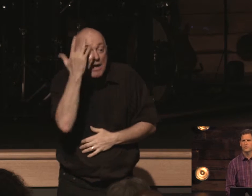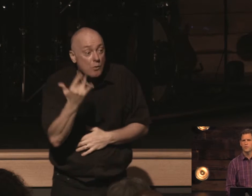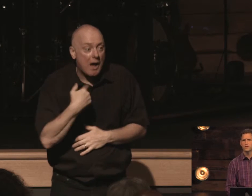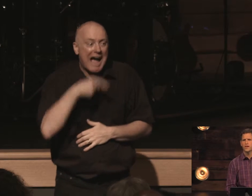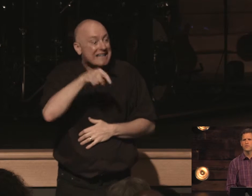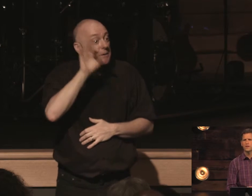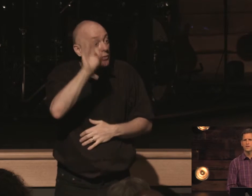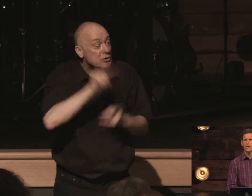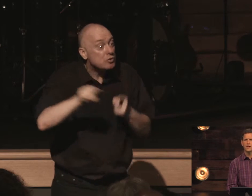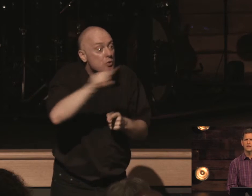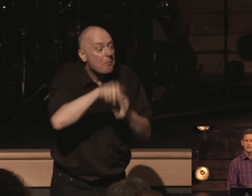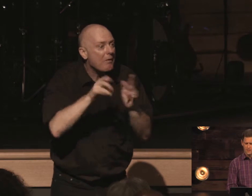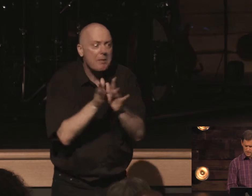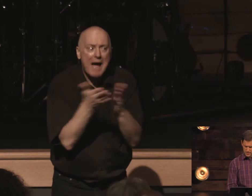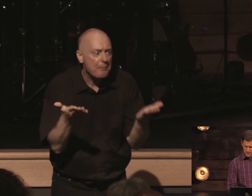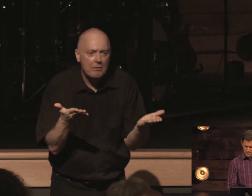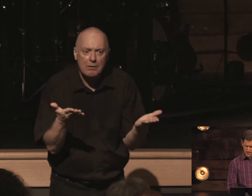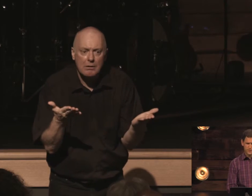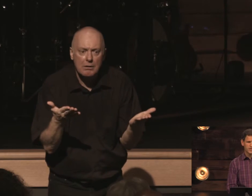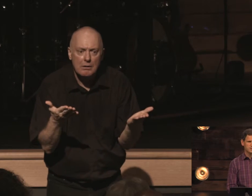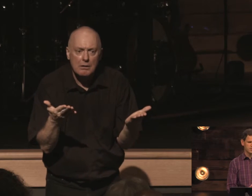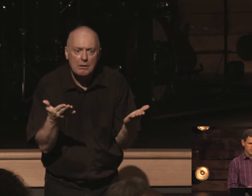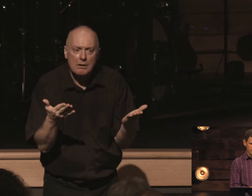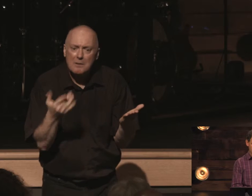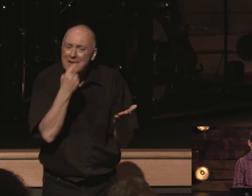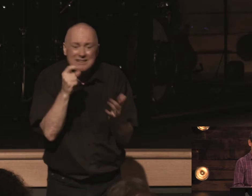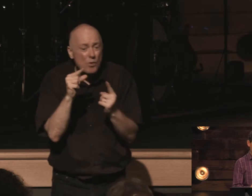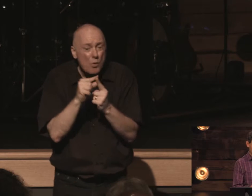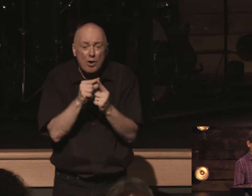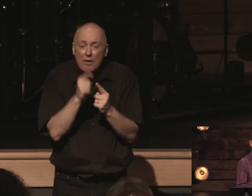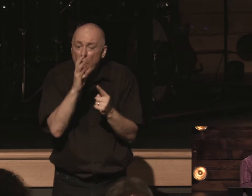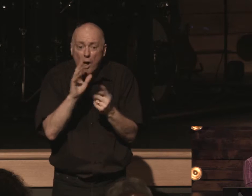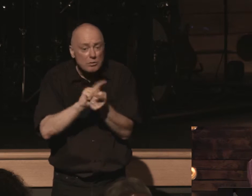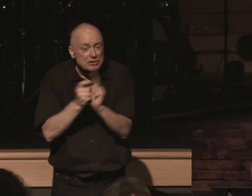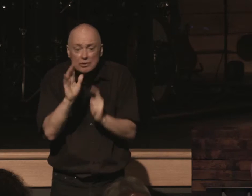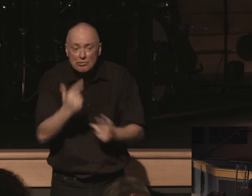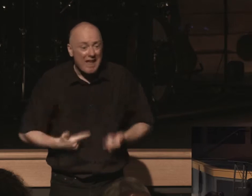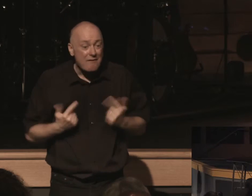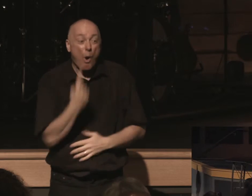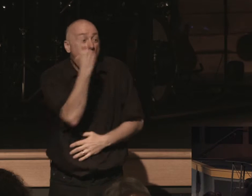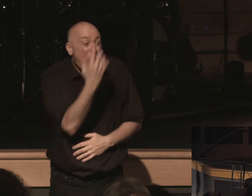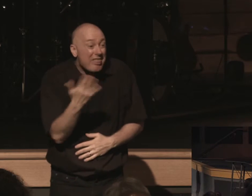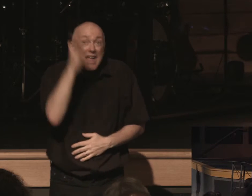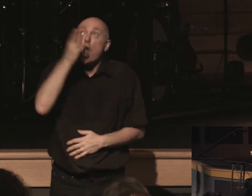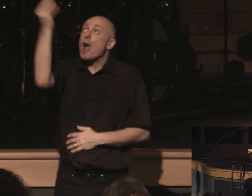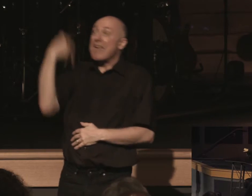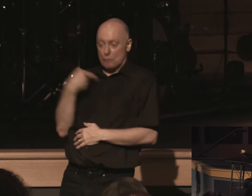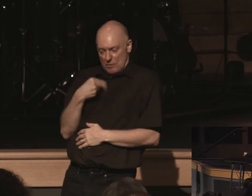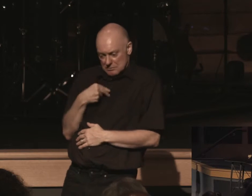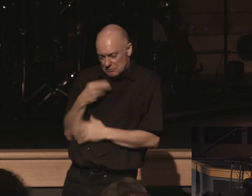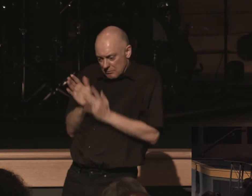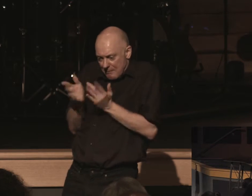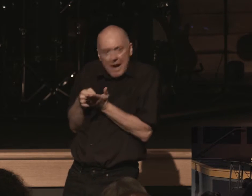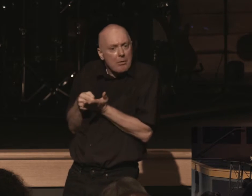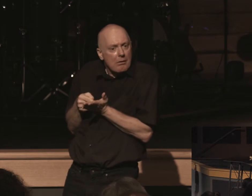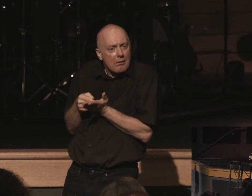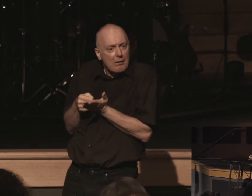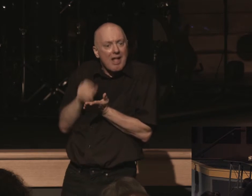is both life-giving and life-changing and we're loving love the one thing that god has given to us that has allowed the church to stay on track